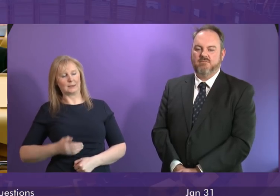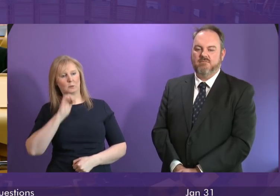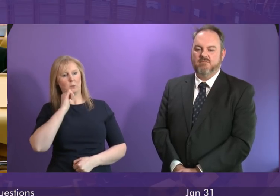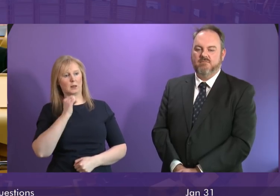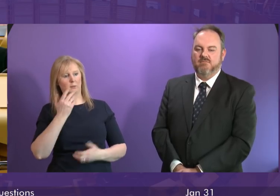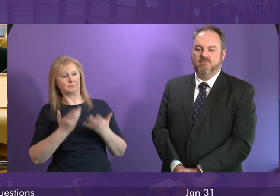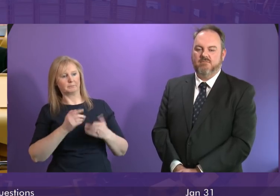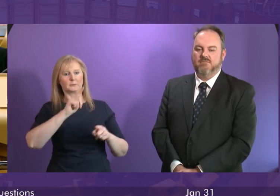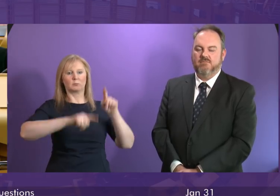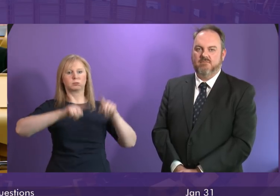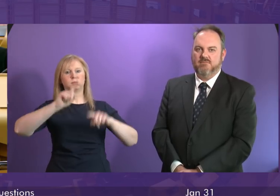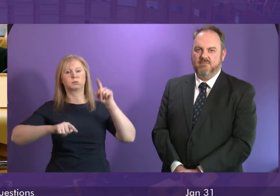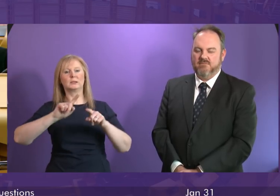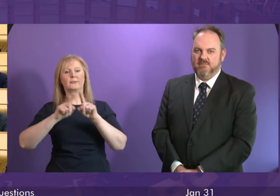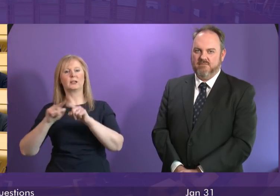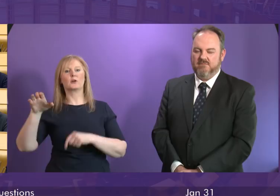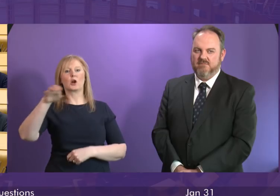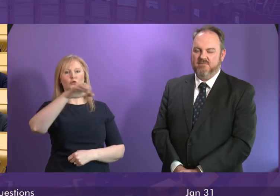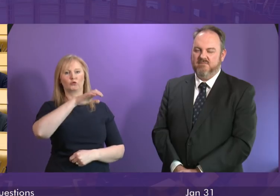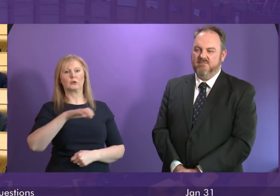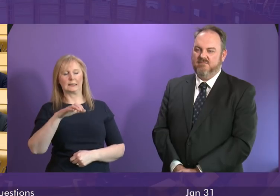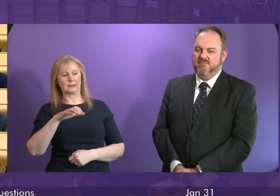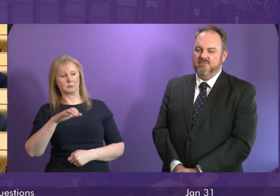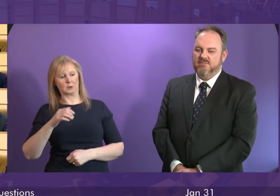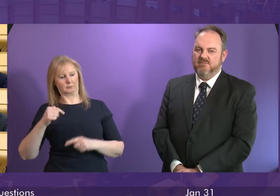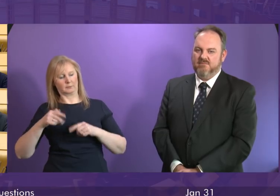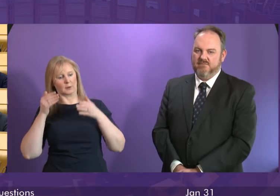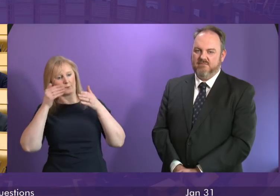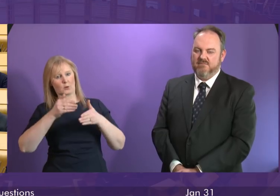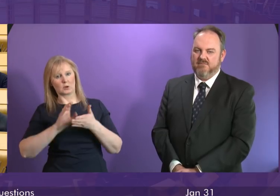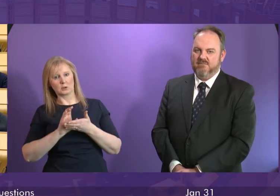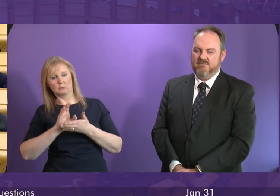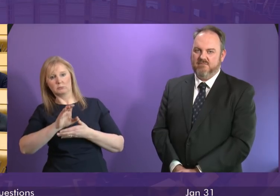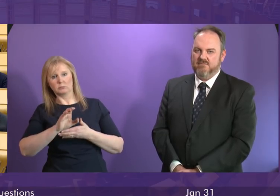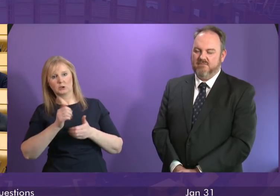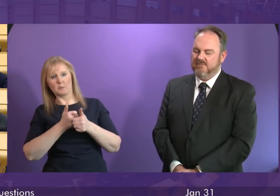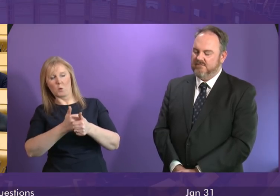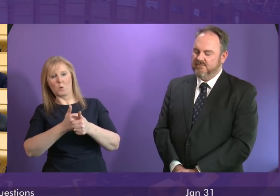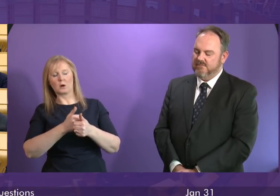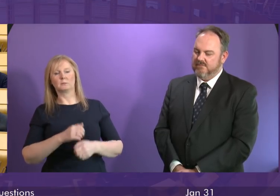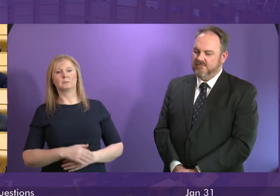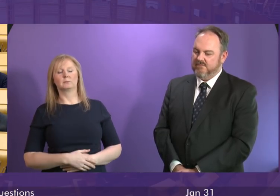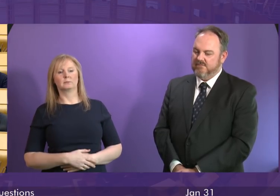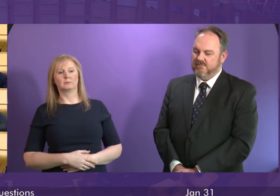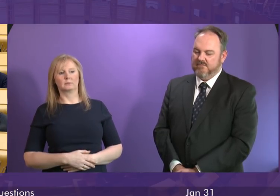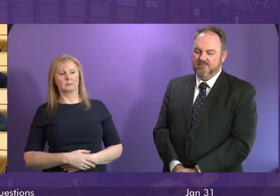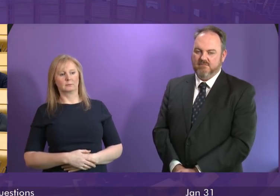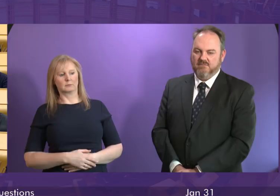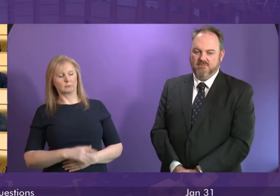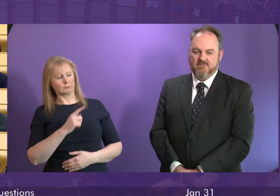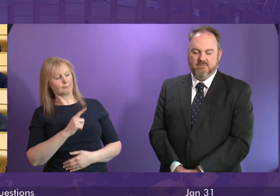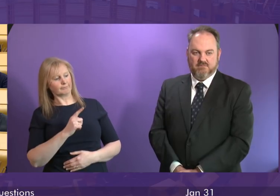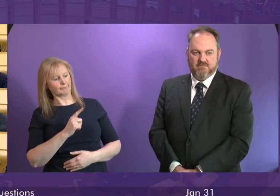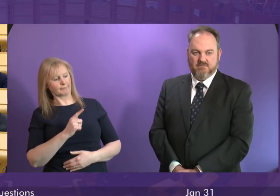range of different countries but that is the focus of support for Scottish enterprise I remain open to hearing concerns